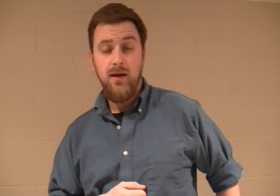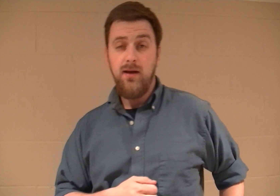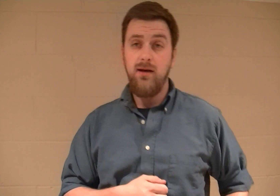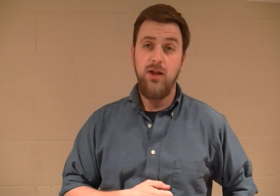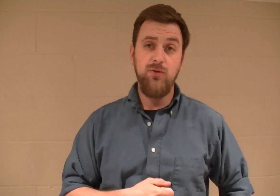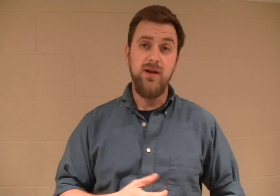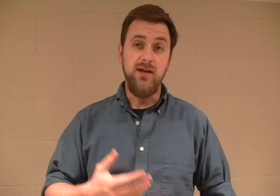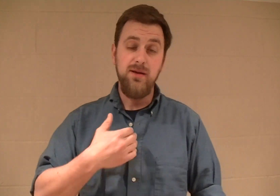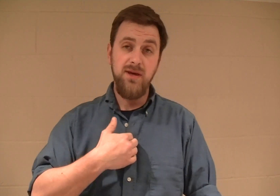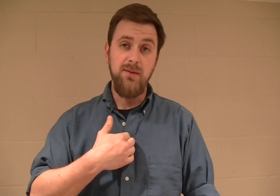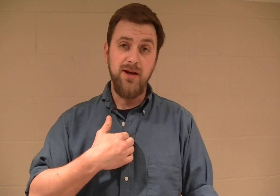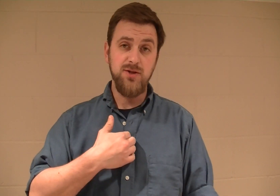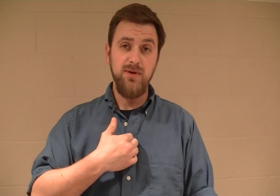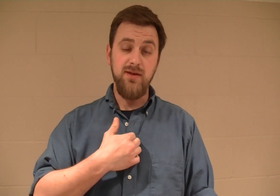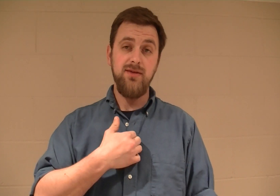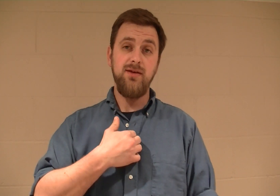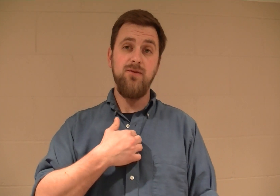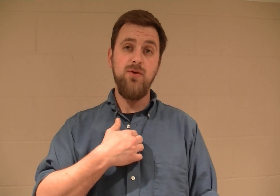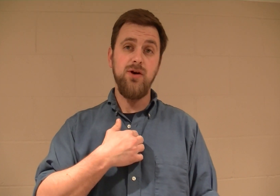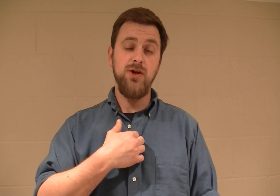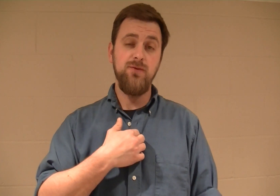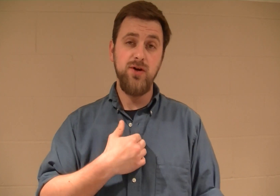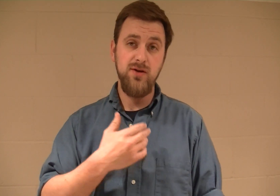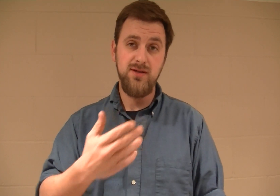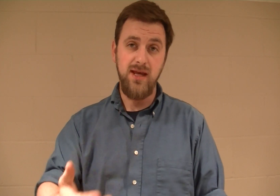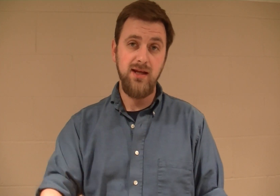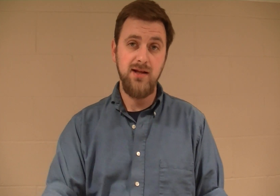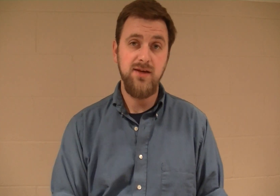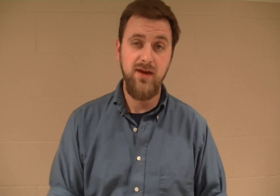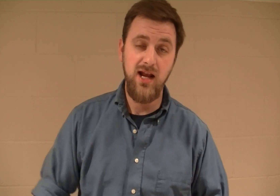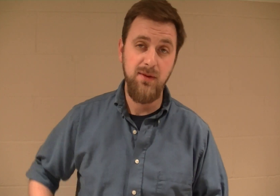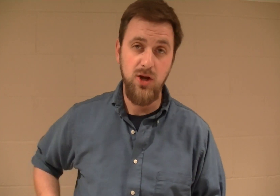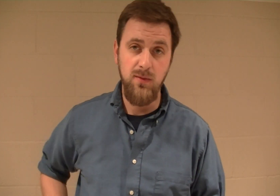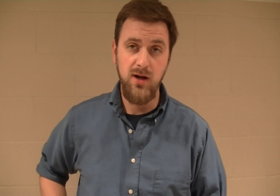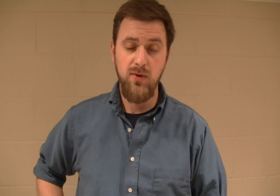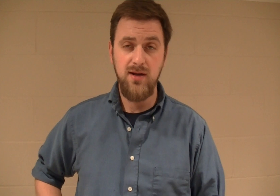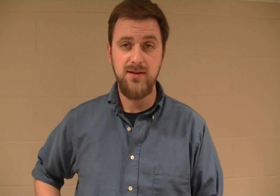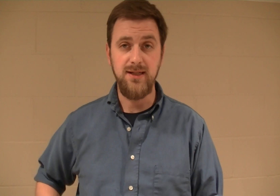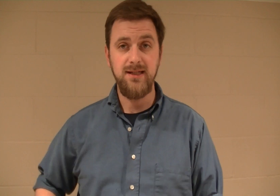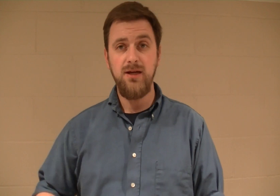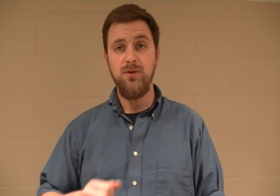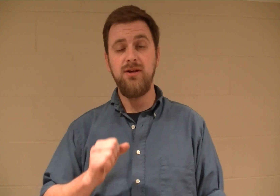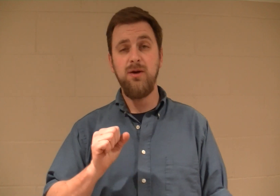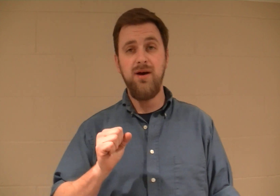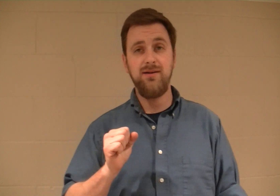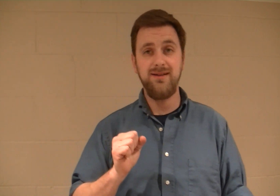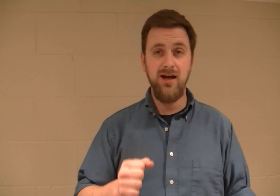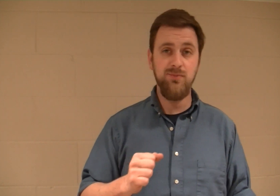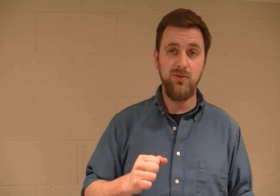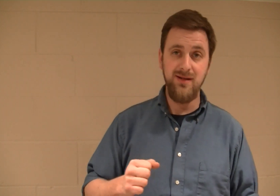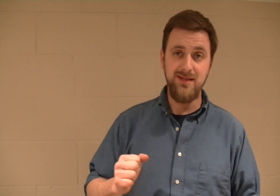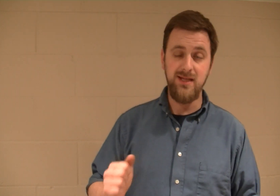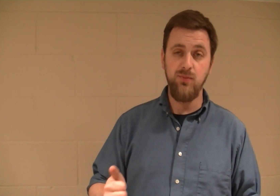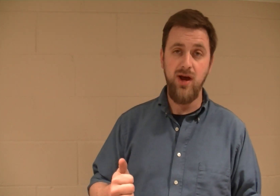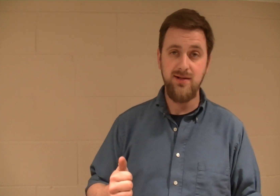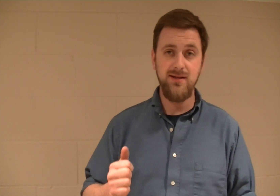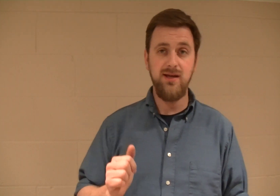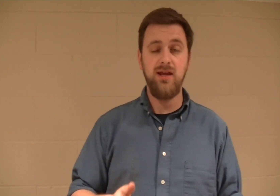Hello everybody, me, Patrick Smith for Cure for Ignorance and Gunsafe Academy in Omaha, Nebraska. We're going to talk about gun permits in Nebraska and